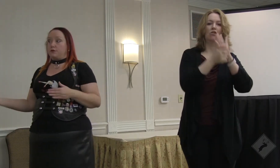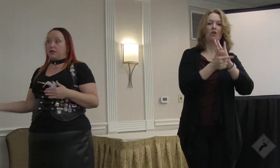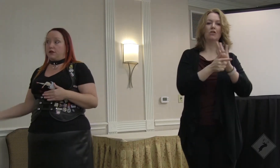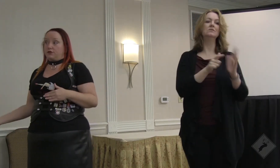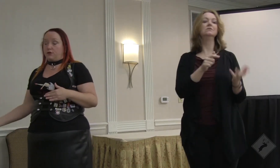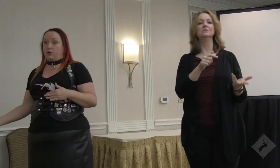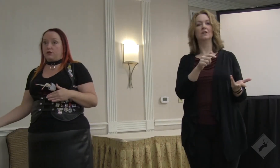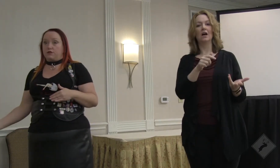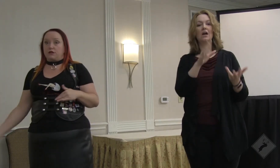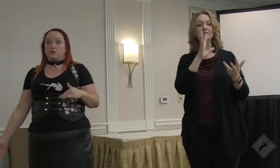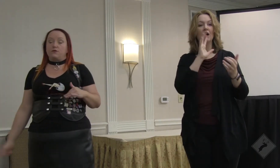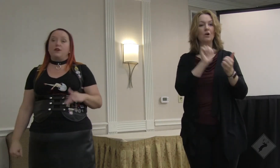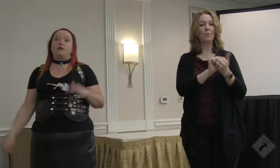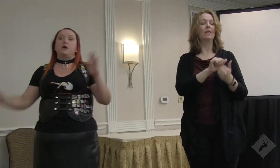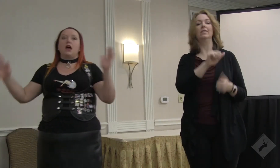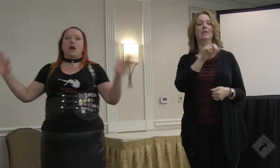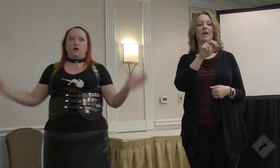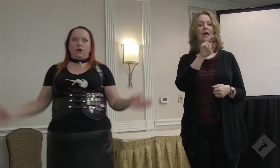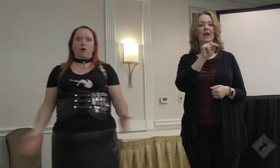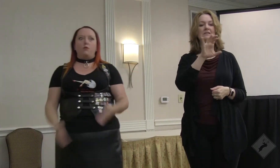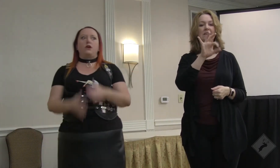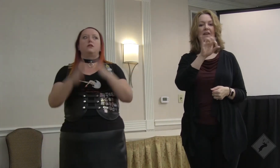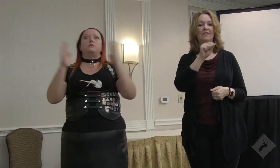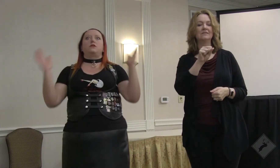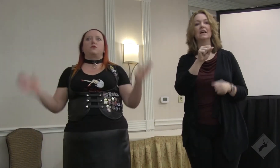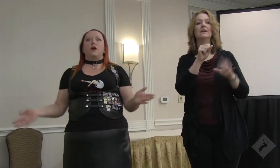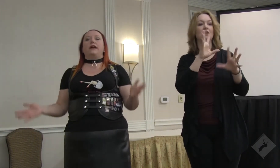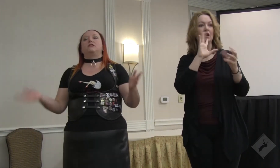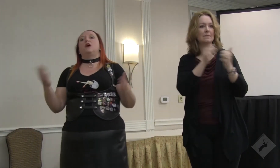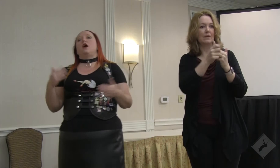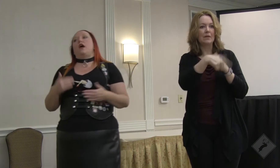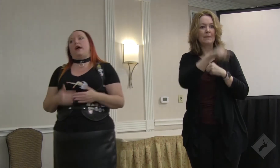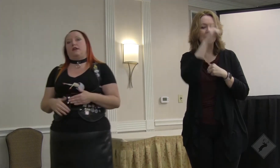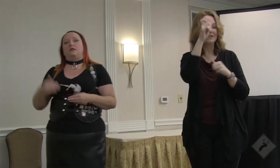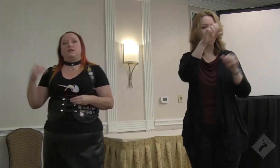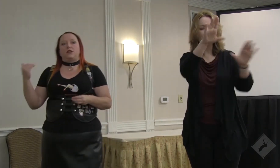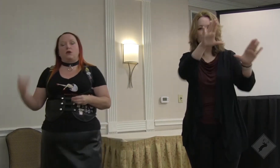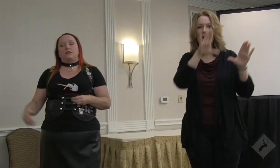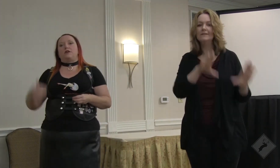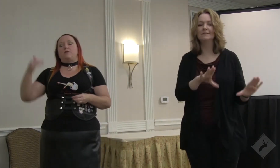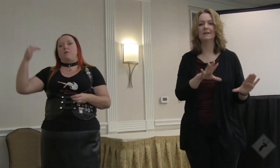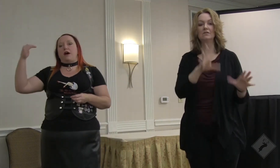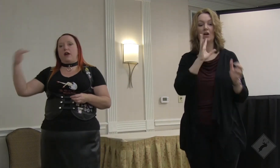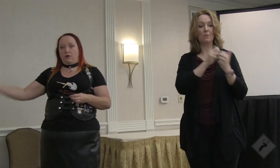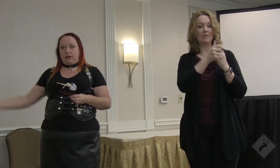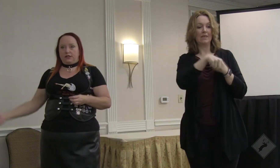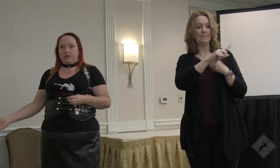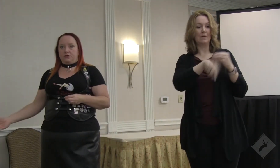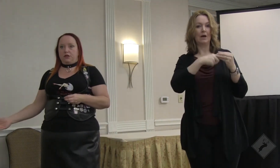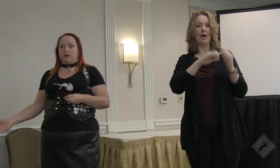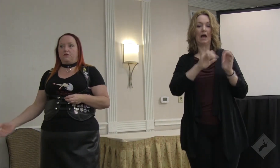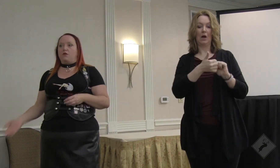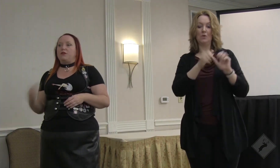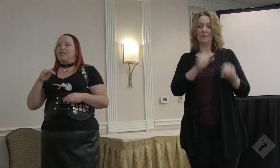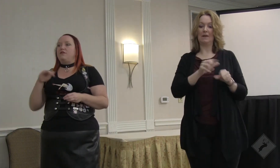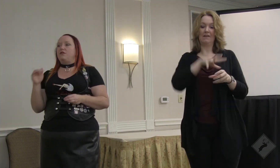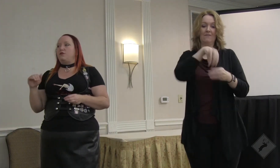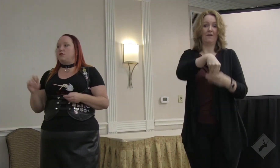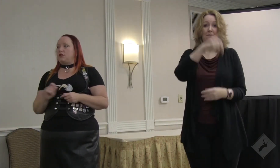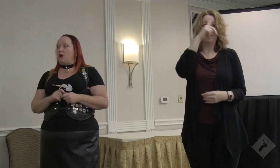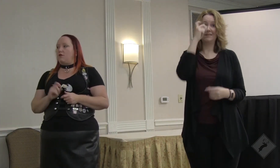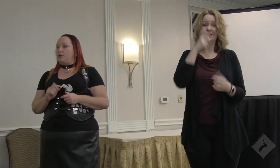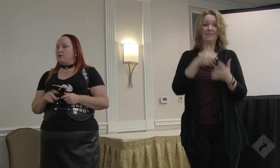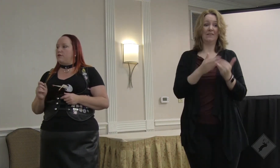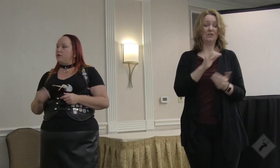lobbyist groups like the National Coalition of Sexual Freedom. I know I keep harping on them, but they're great. And talk to them about how it is that you can get involved. Because